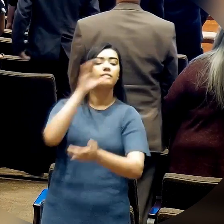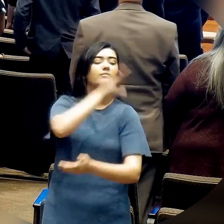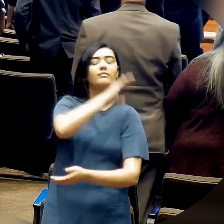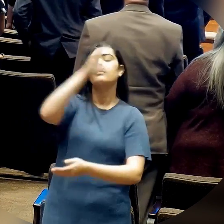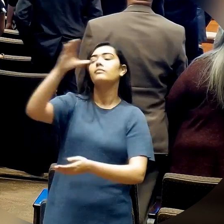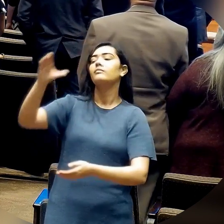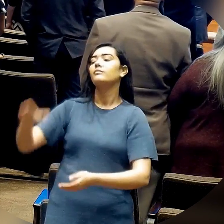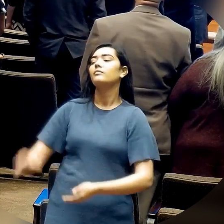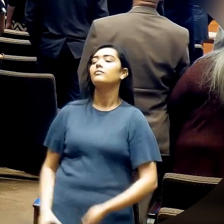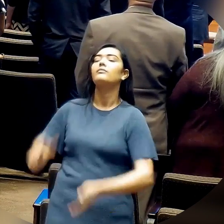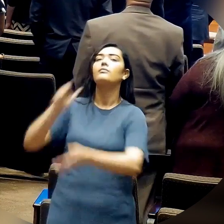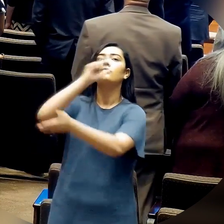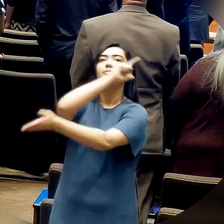again.